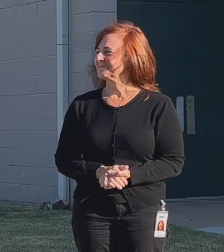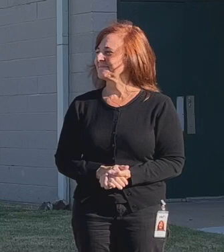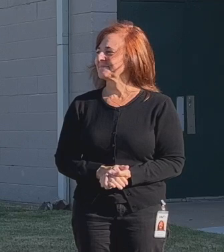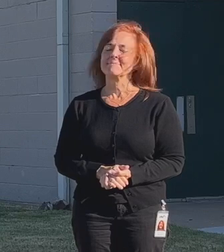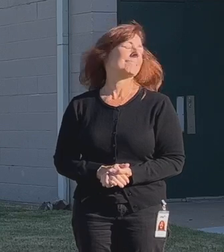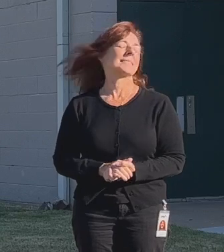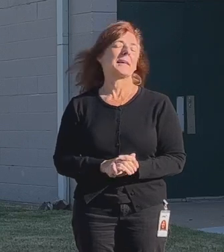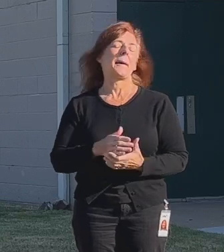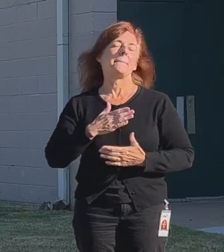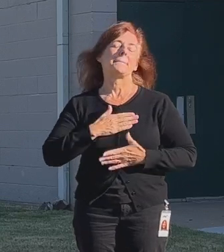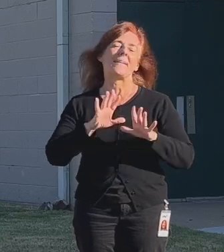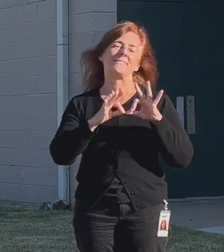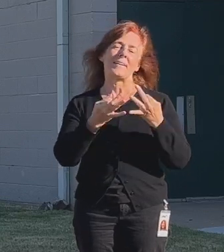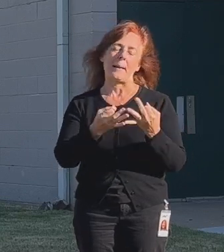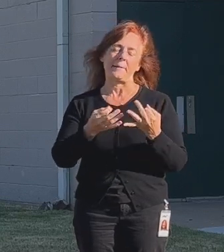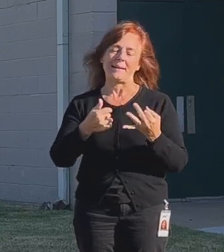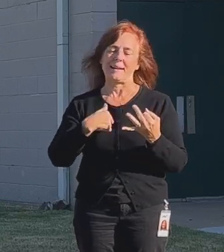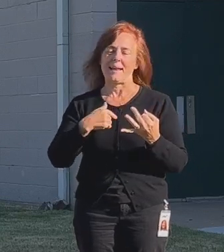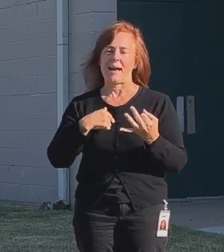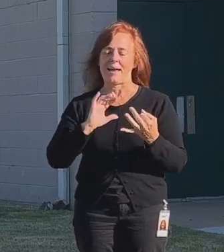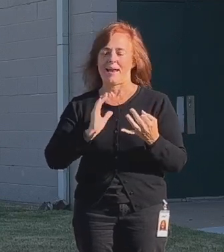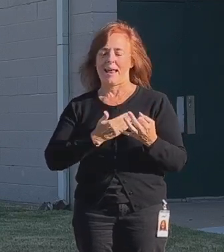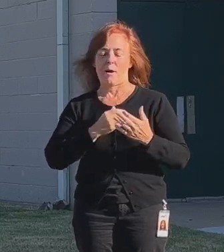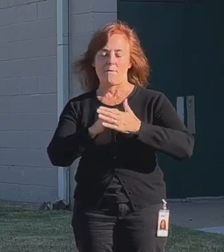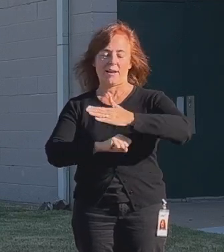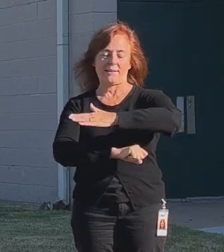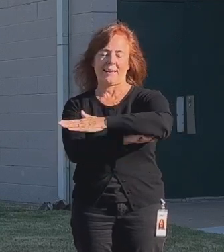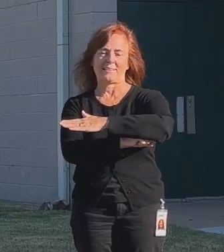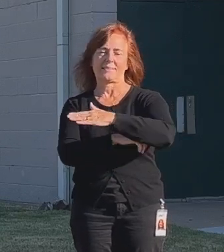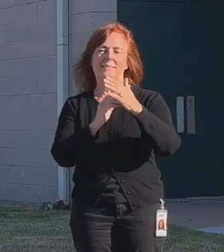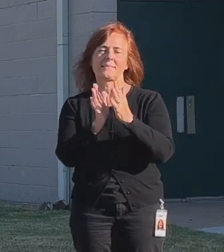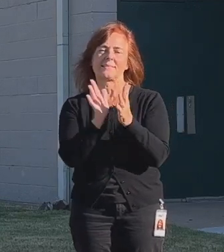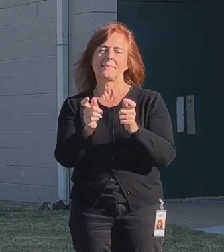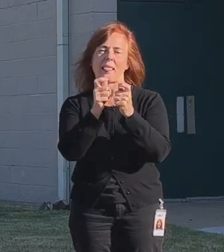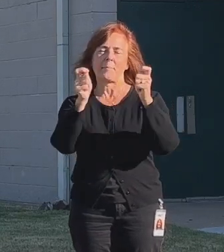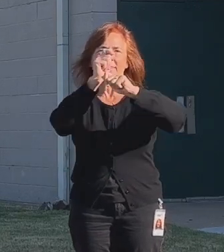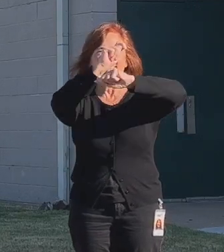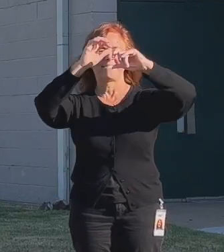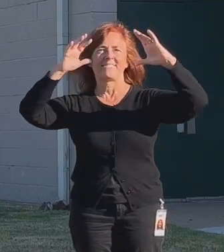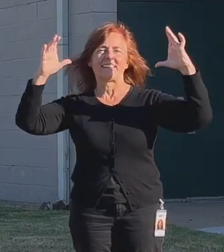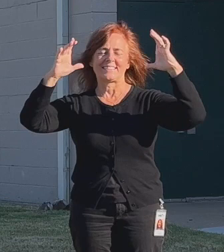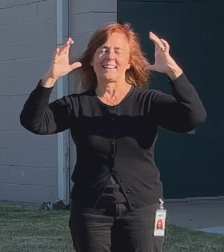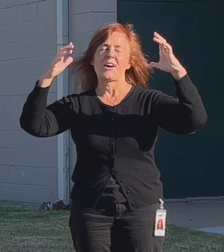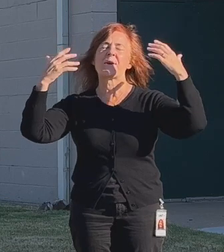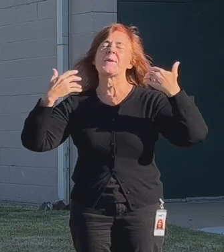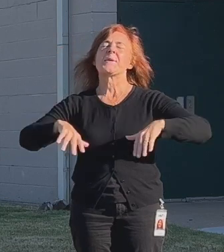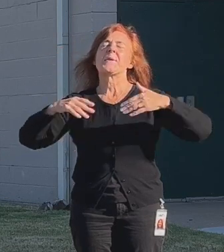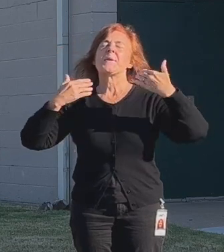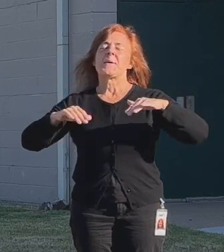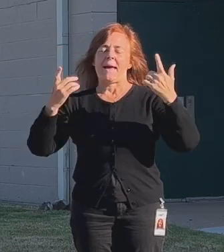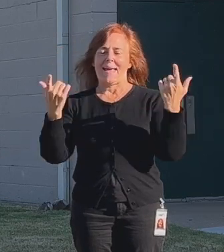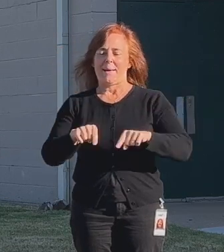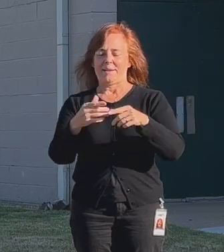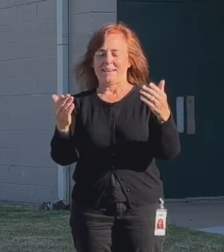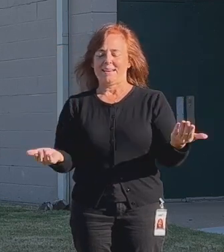My family and I and our foundation celebrate the vision taking shape at Whiteside Park of an